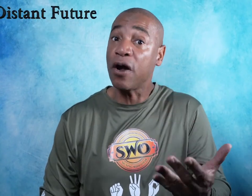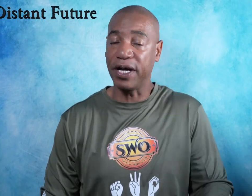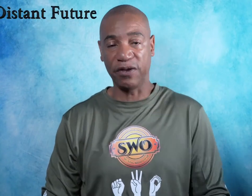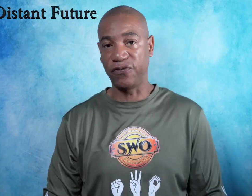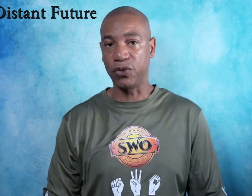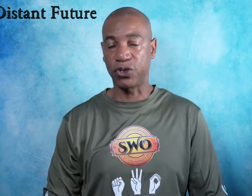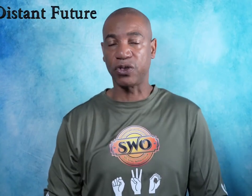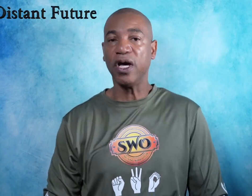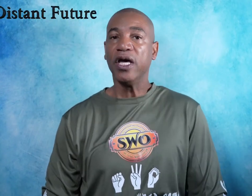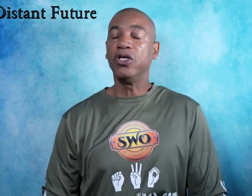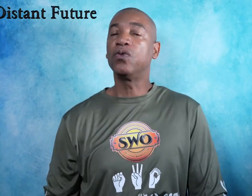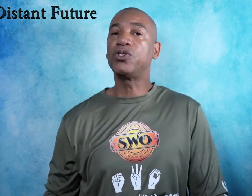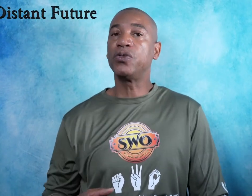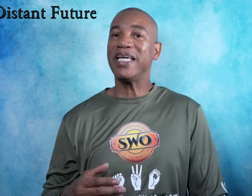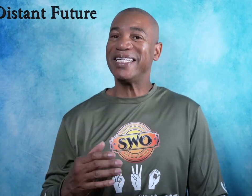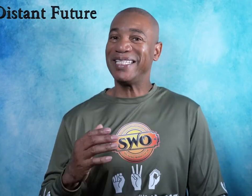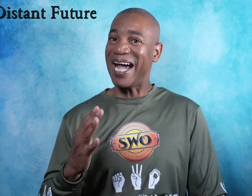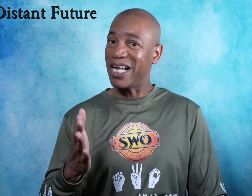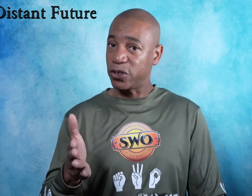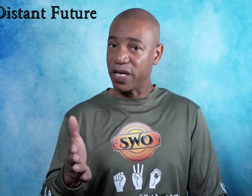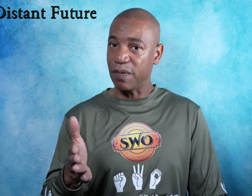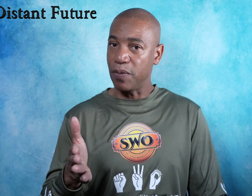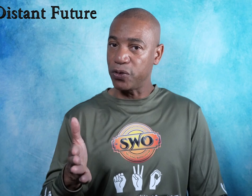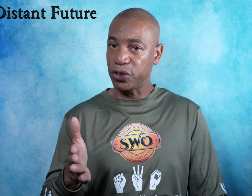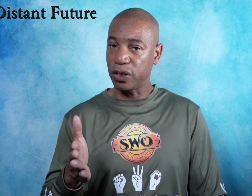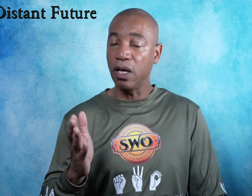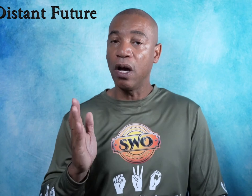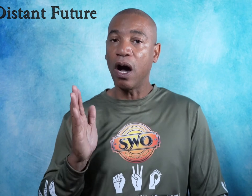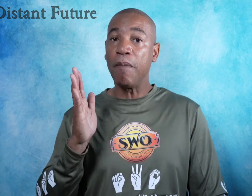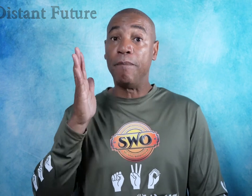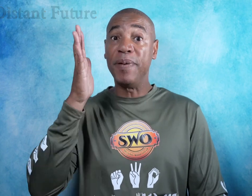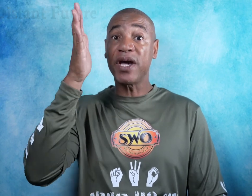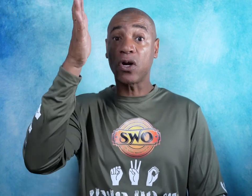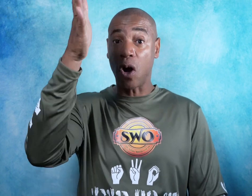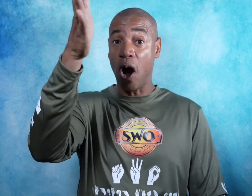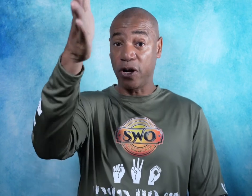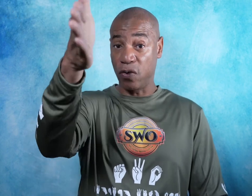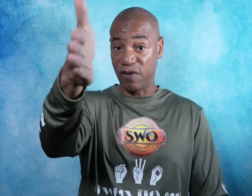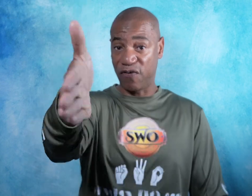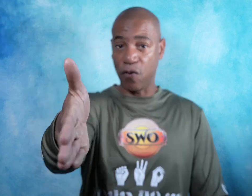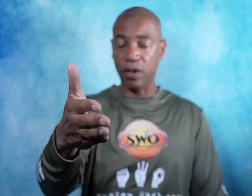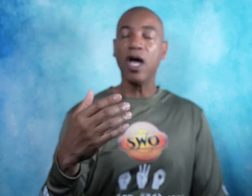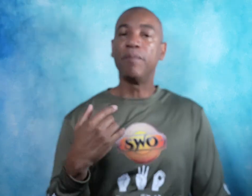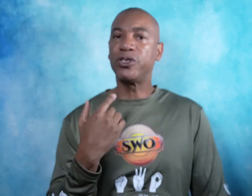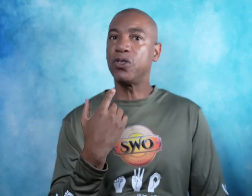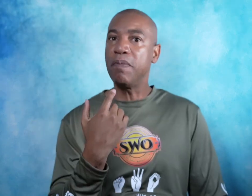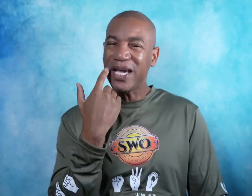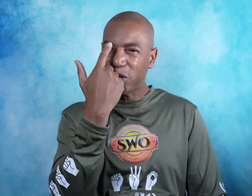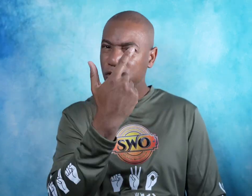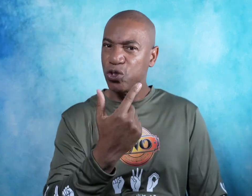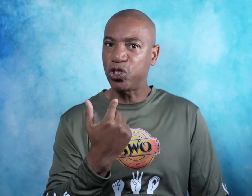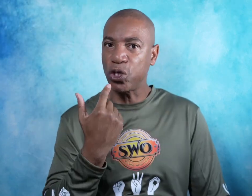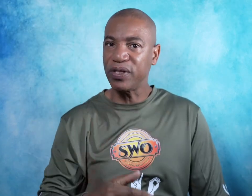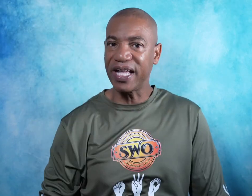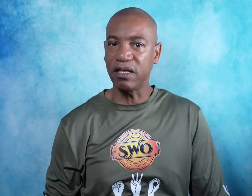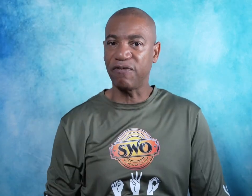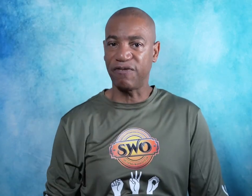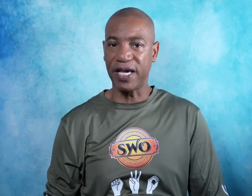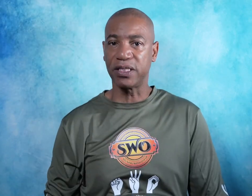in the future, you will do an exaggerated motion, a bigger arc going forward, but you make sure you show that in the face.